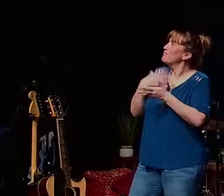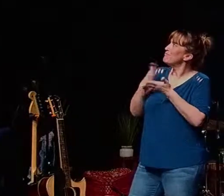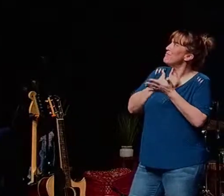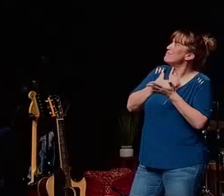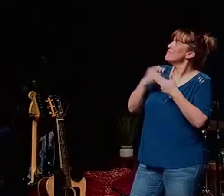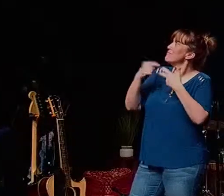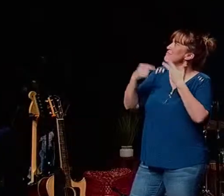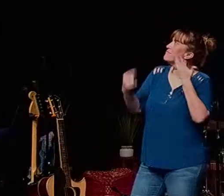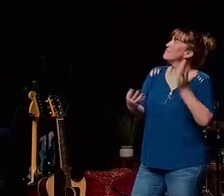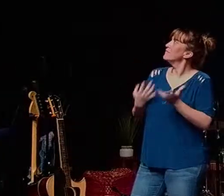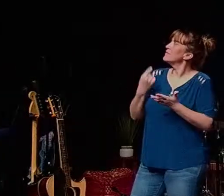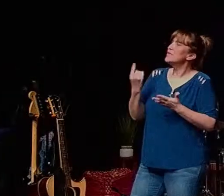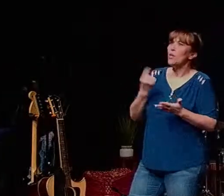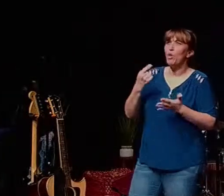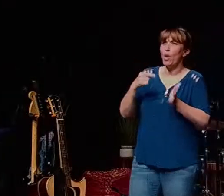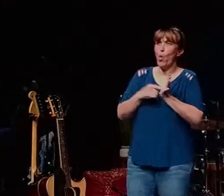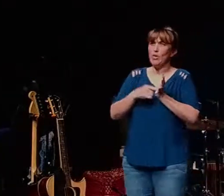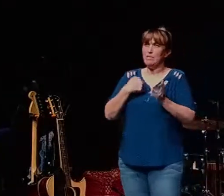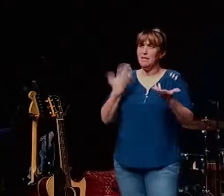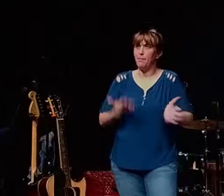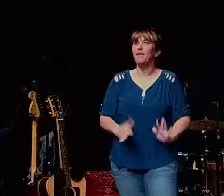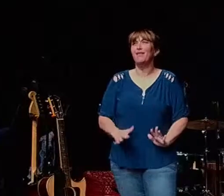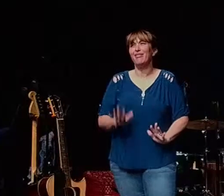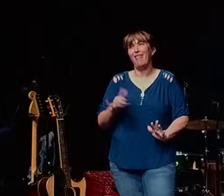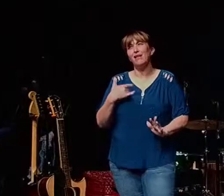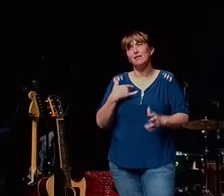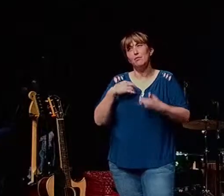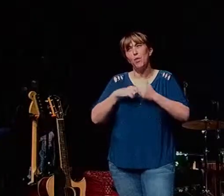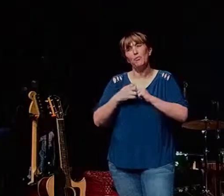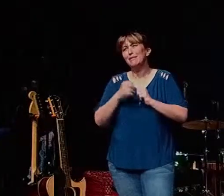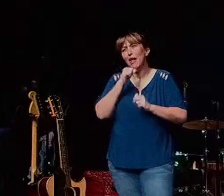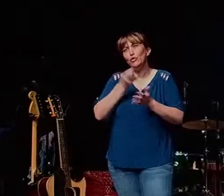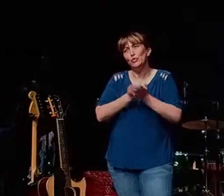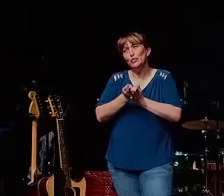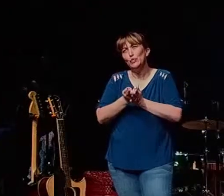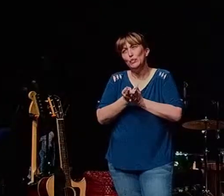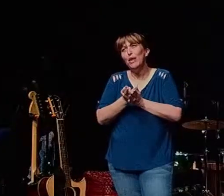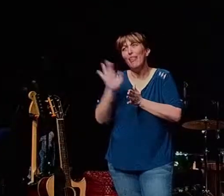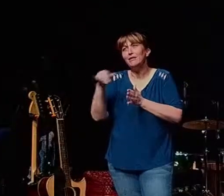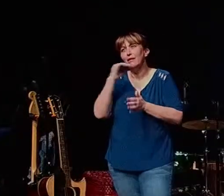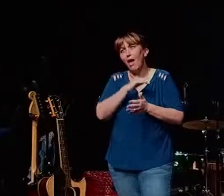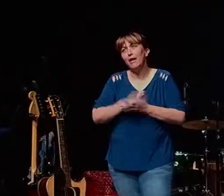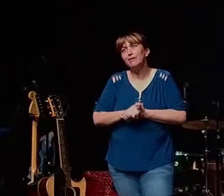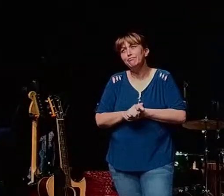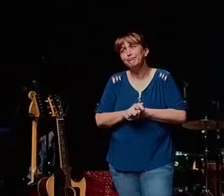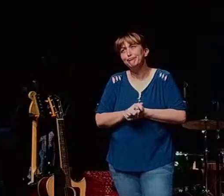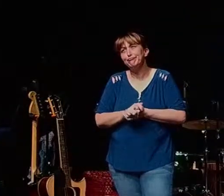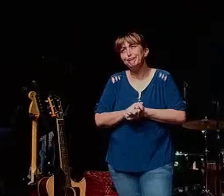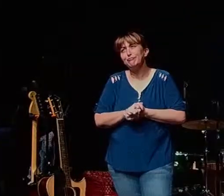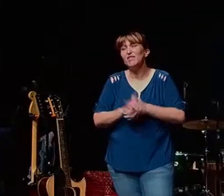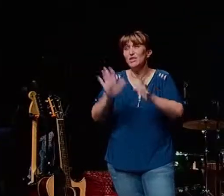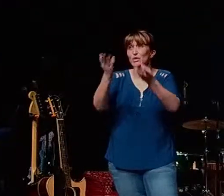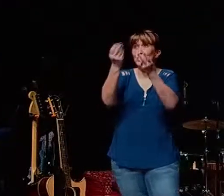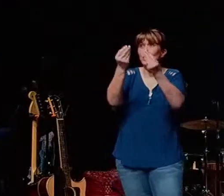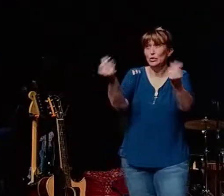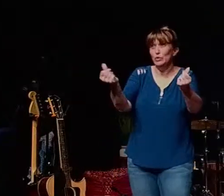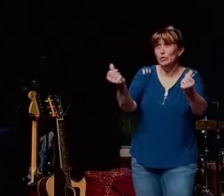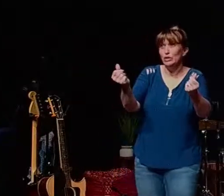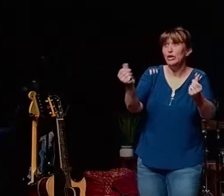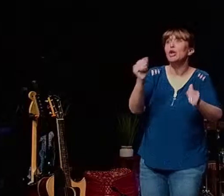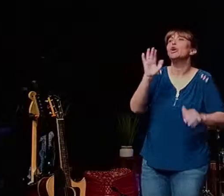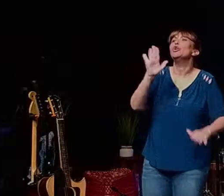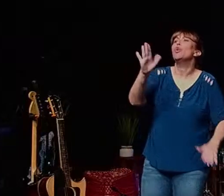you know and it's just not true it's a lie here's the solution for you you're welcome